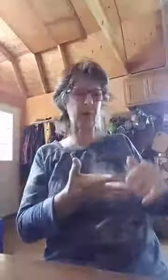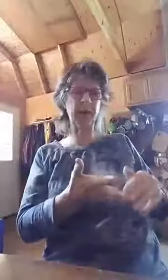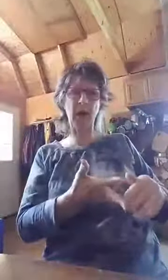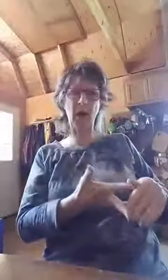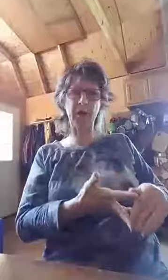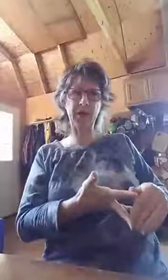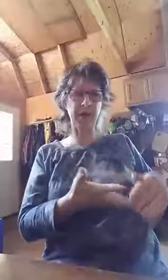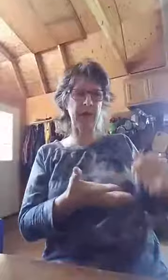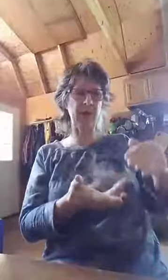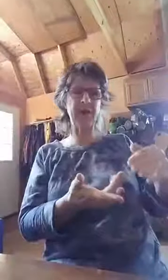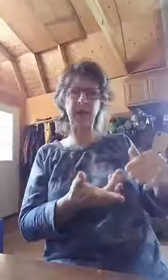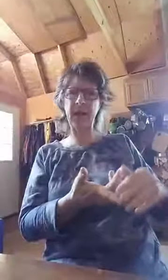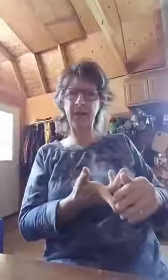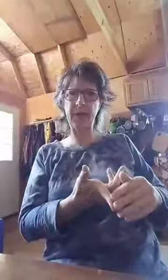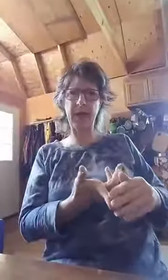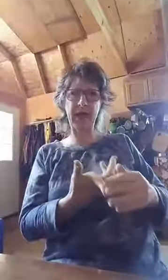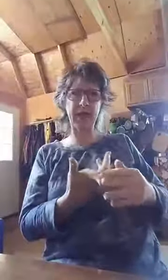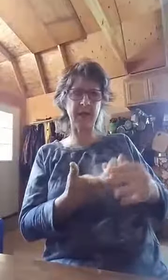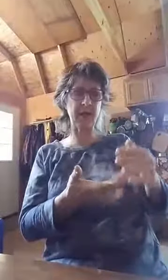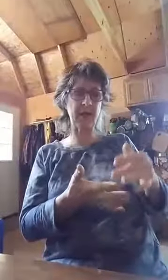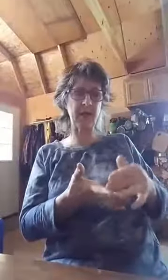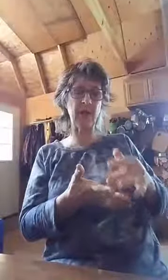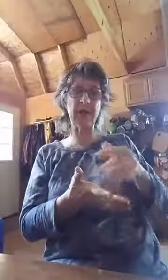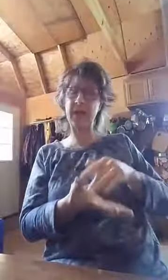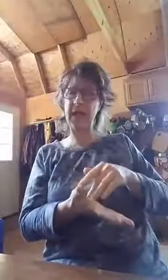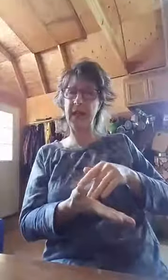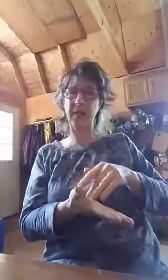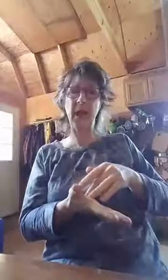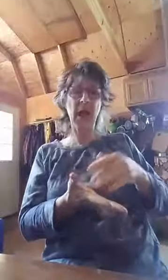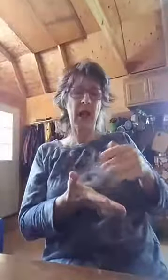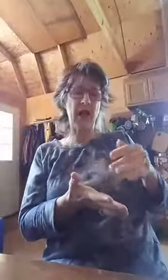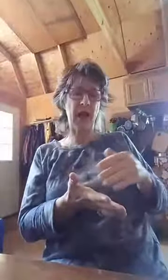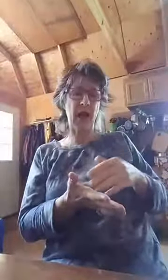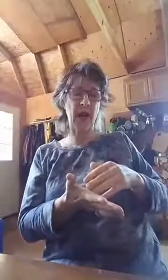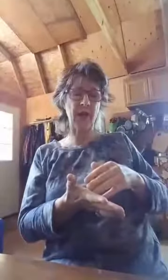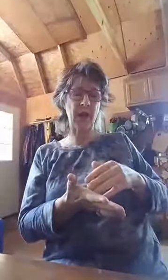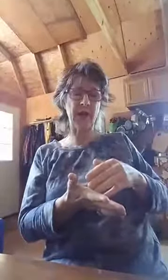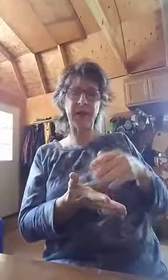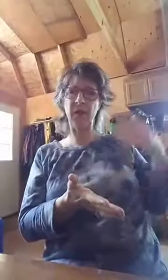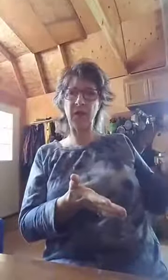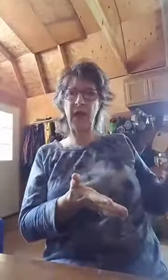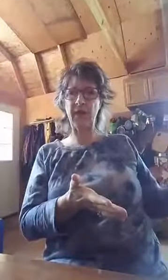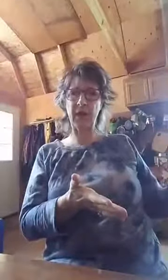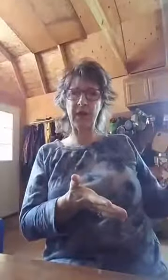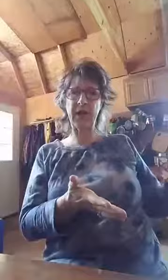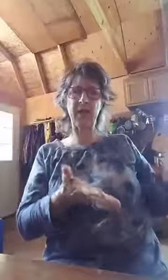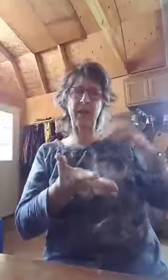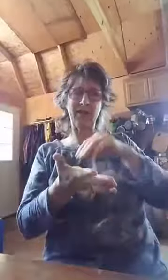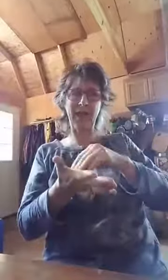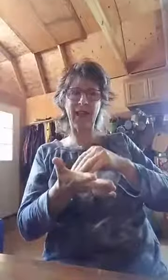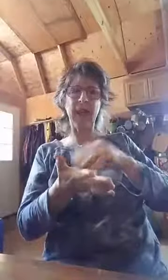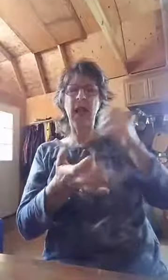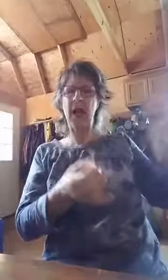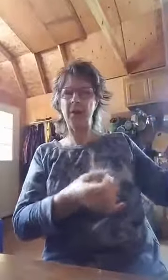bring that harvest to me, everything my, me and my ancestors have sown into the kingdom that I have not received or they have not received and they're dead. I